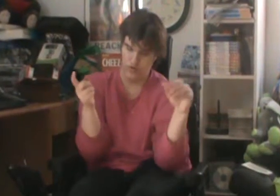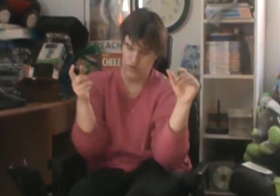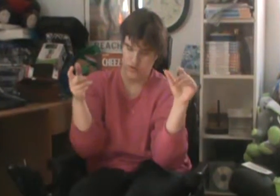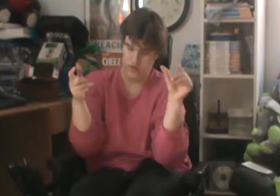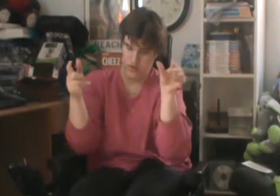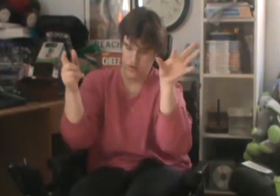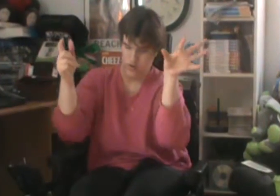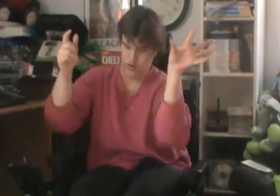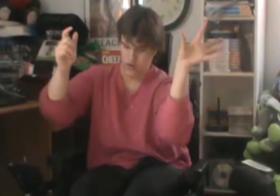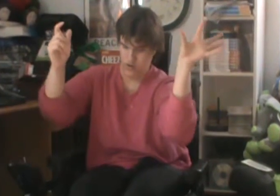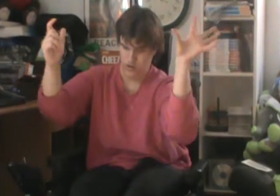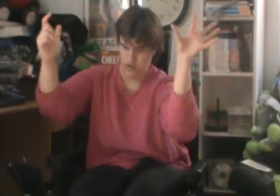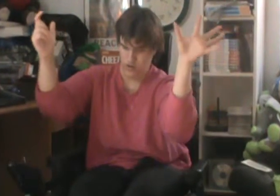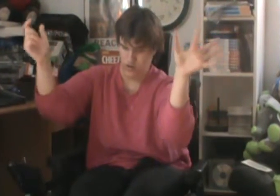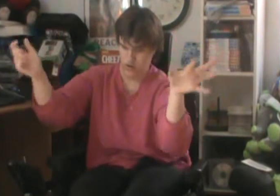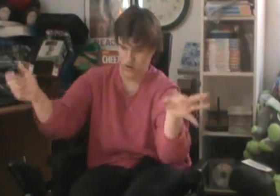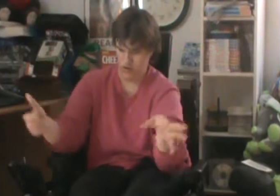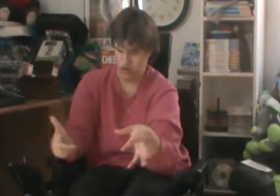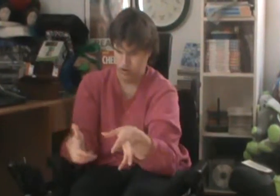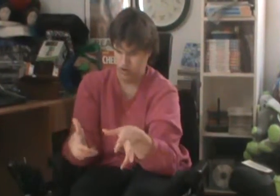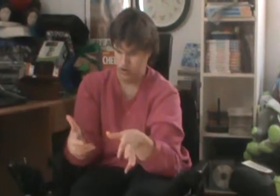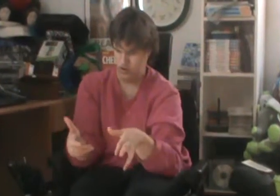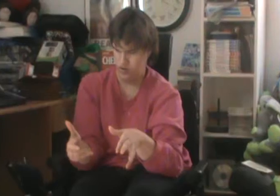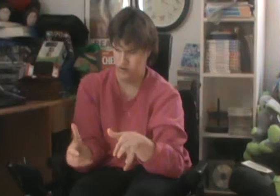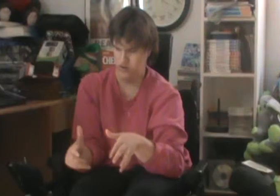look good in my shirt